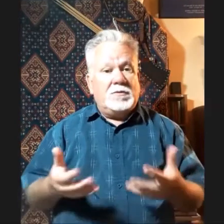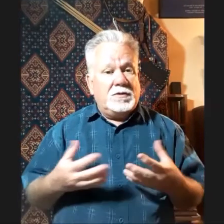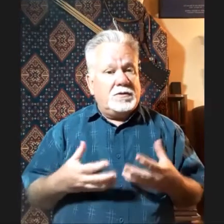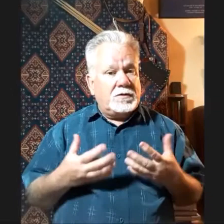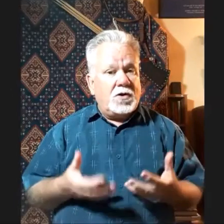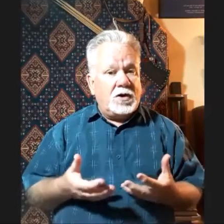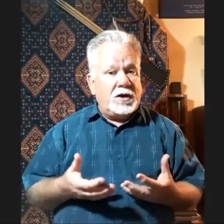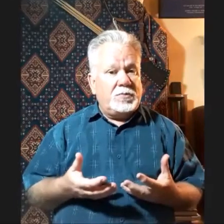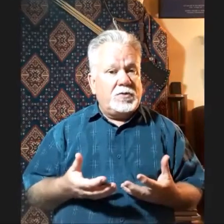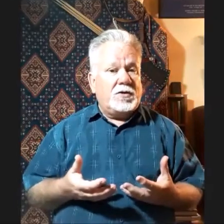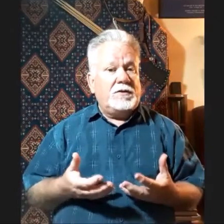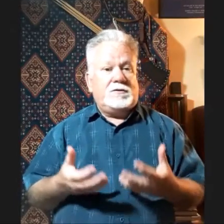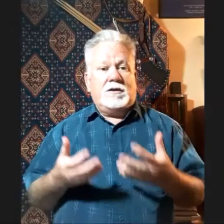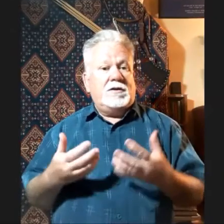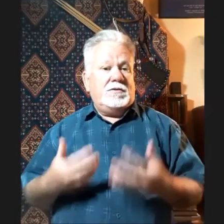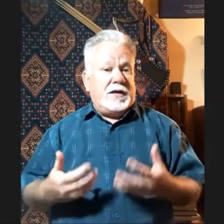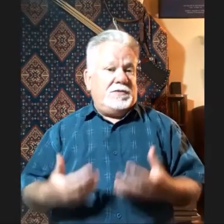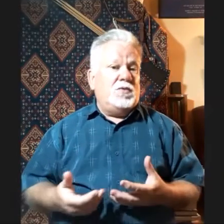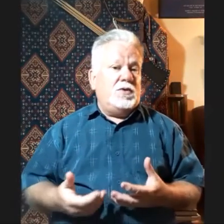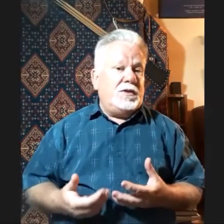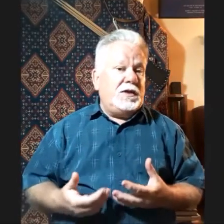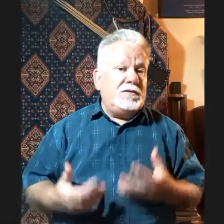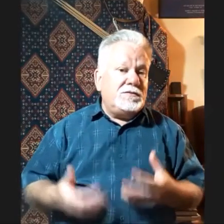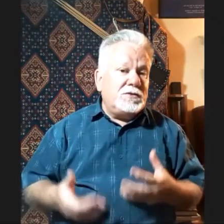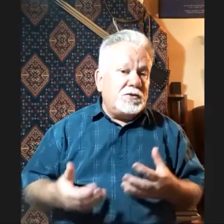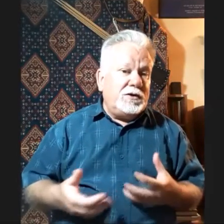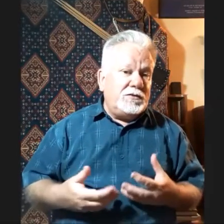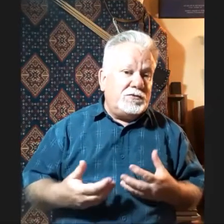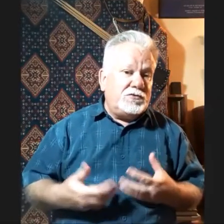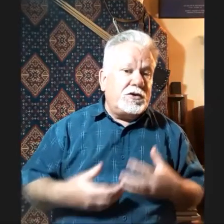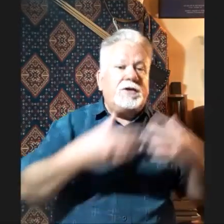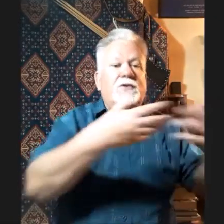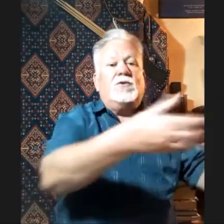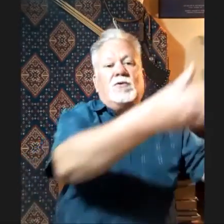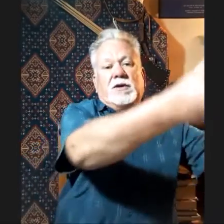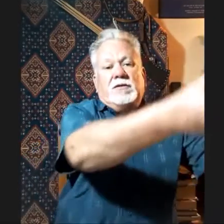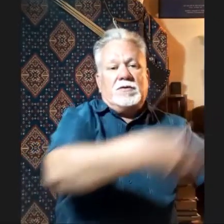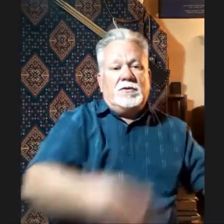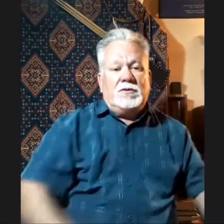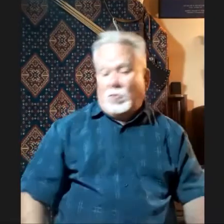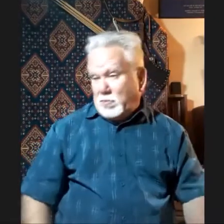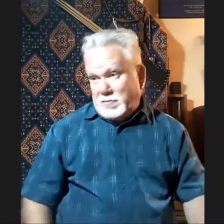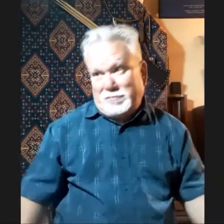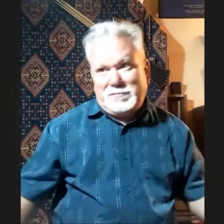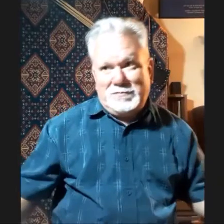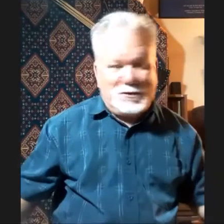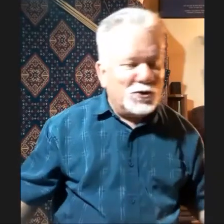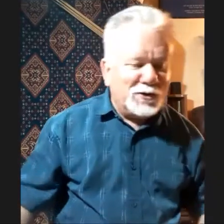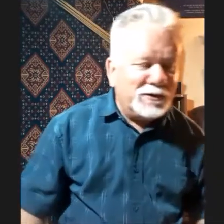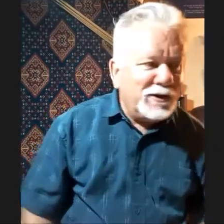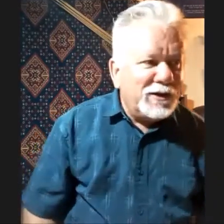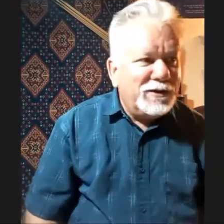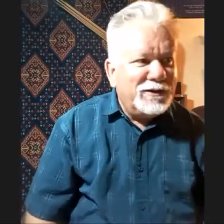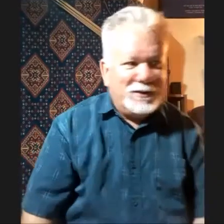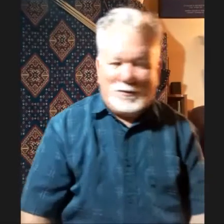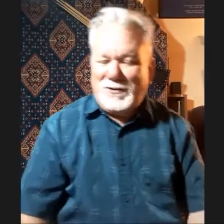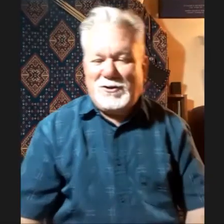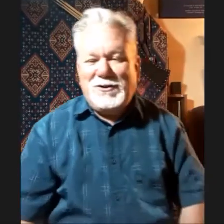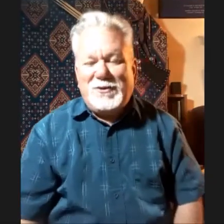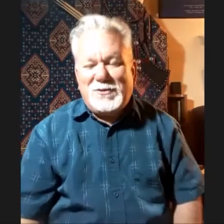were highly prized and were then kind of traded on or given on or stolen. There were a lot, lots